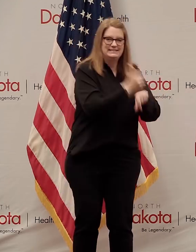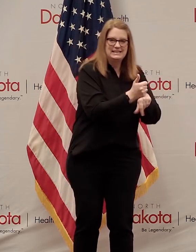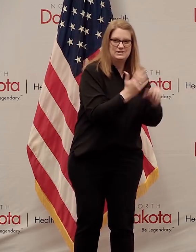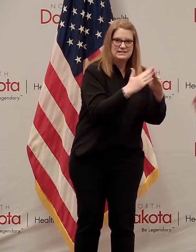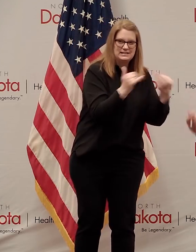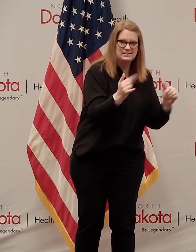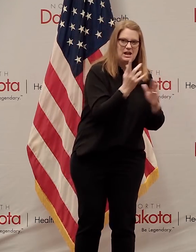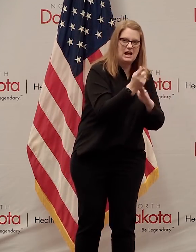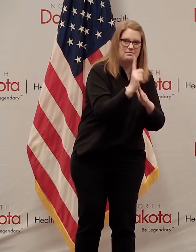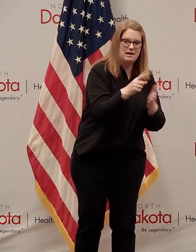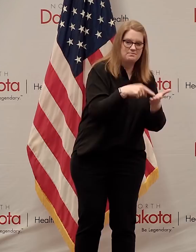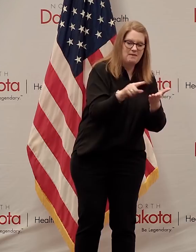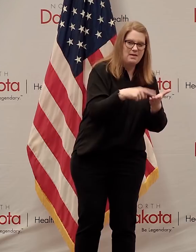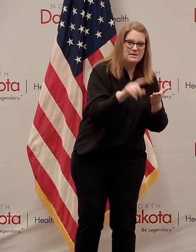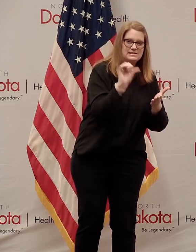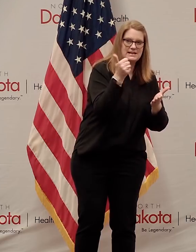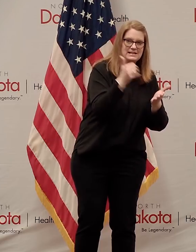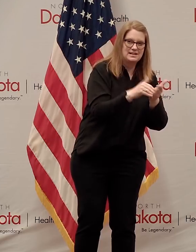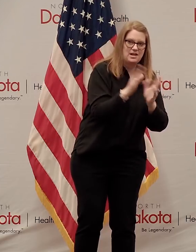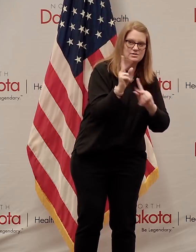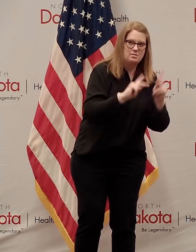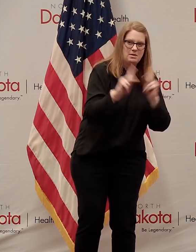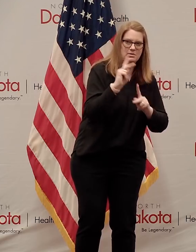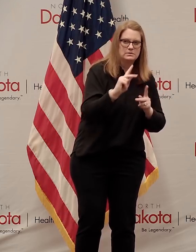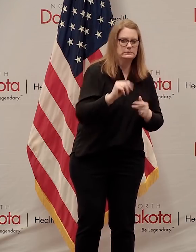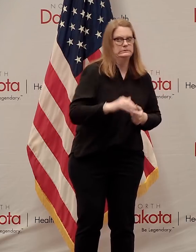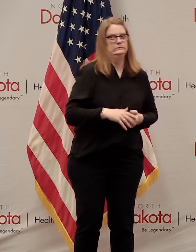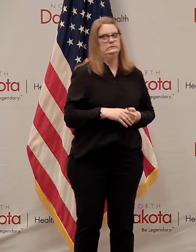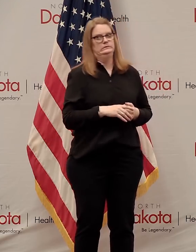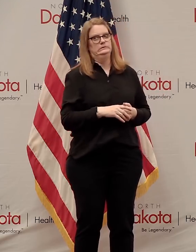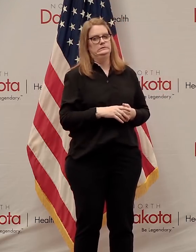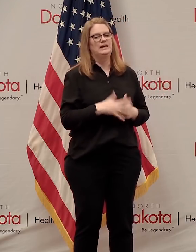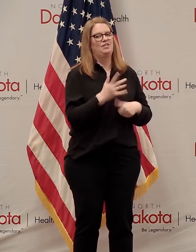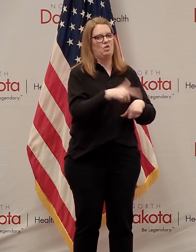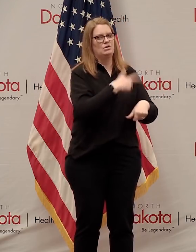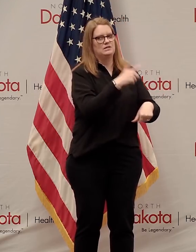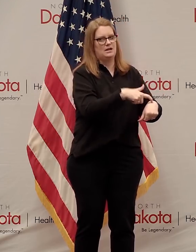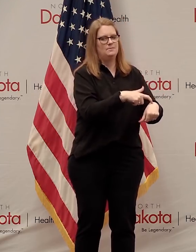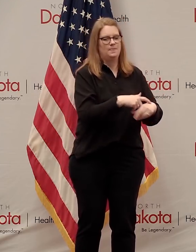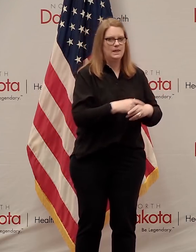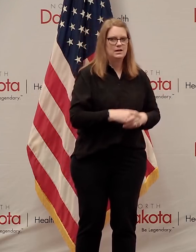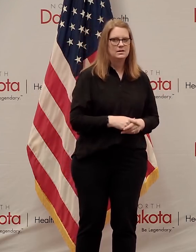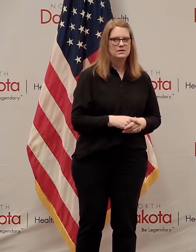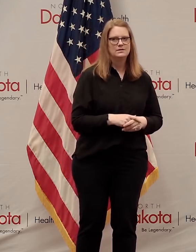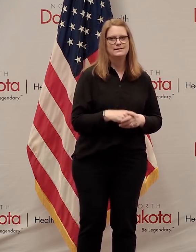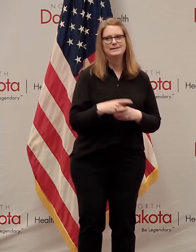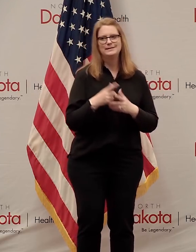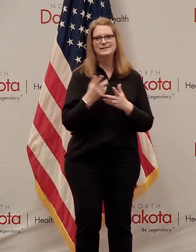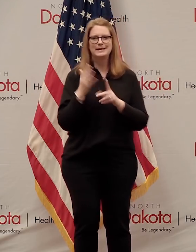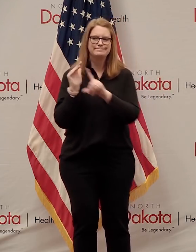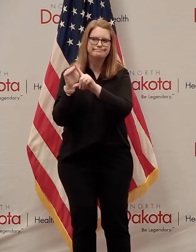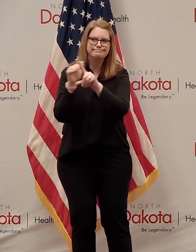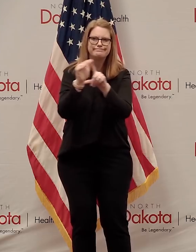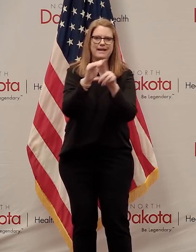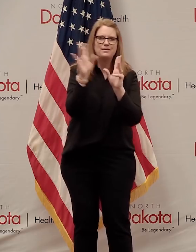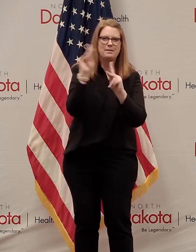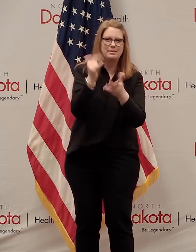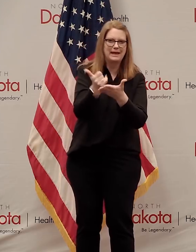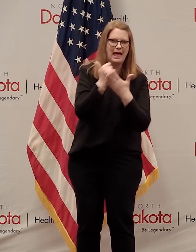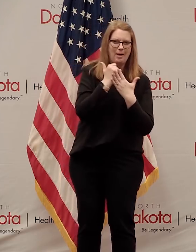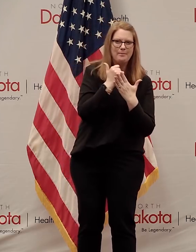make payments to tens of thousands of people takes a while. We had to find vendors to assist us in